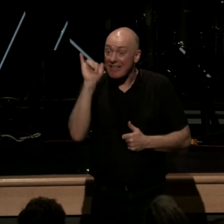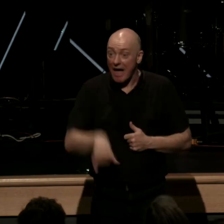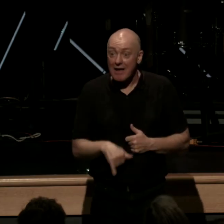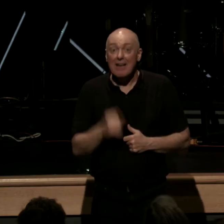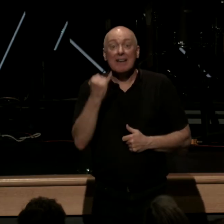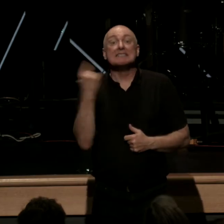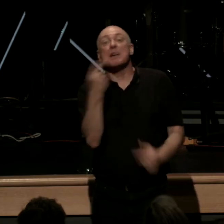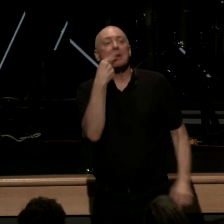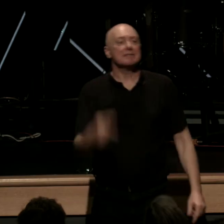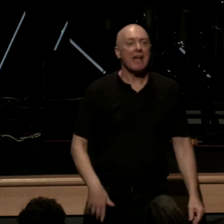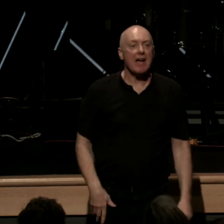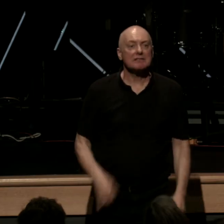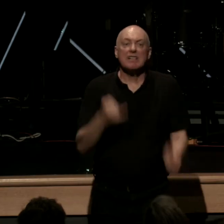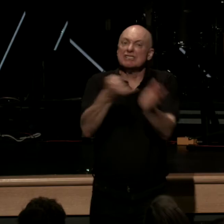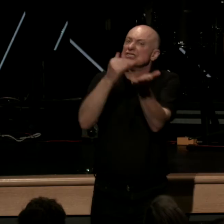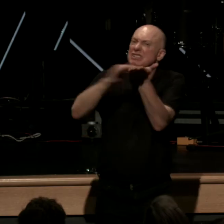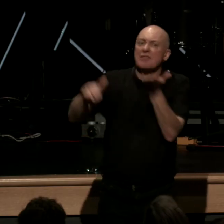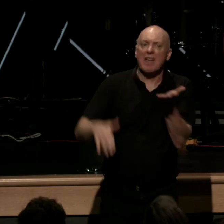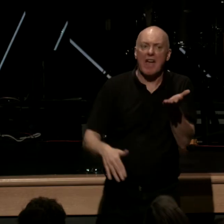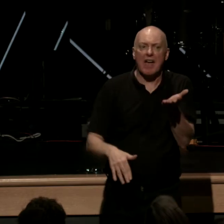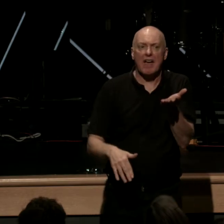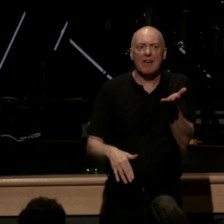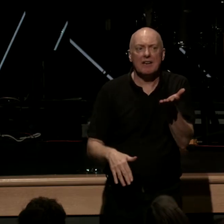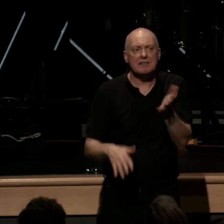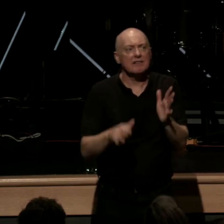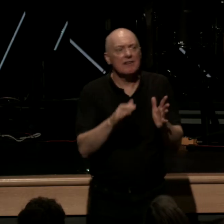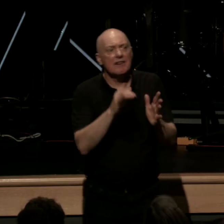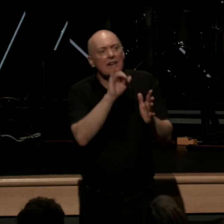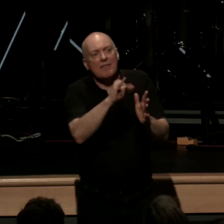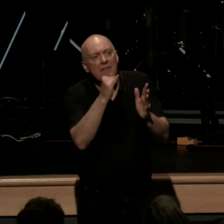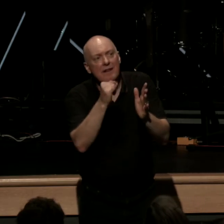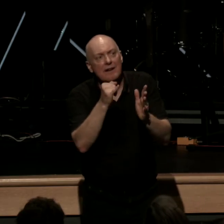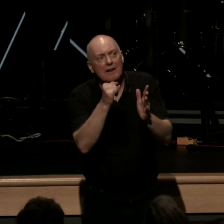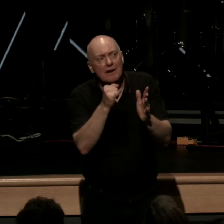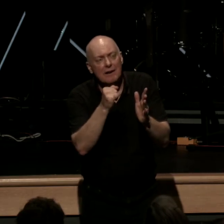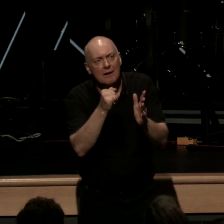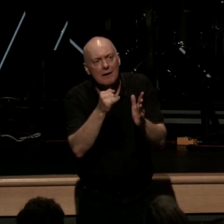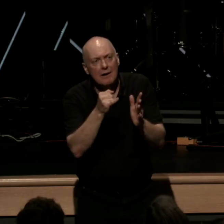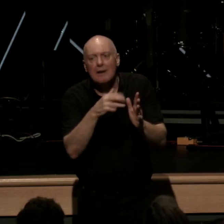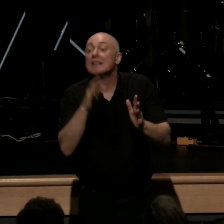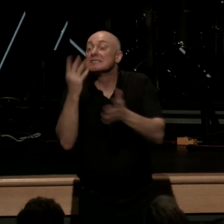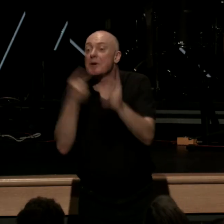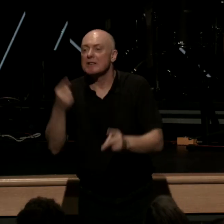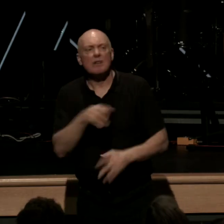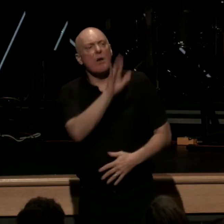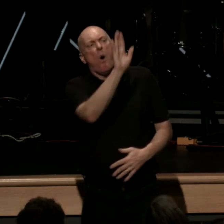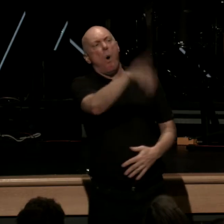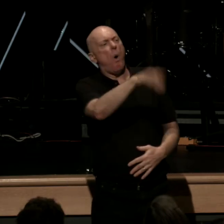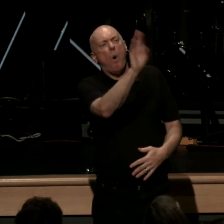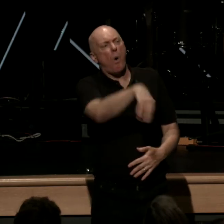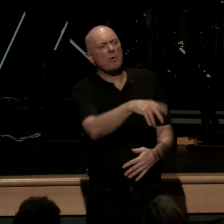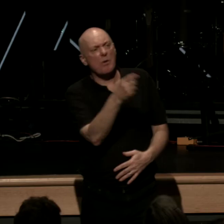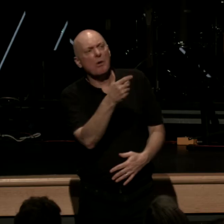says the justification are just fruits and signs of justification attained but not the cause of the increase thereof